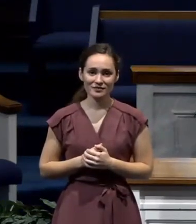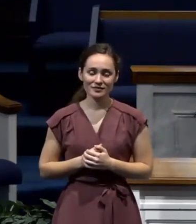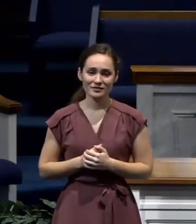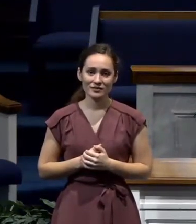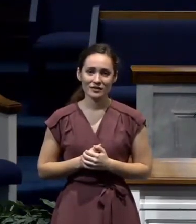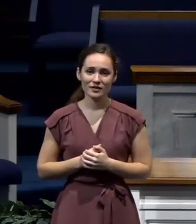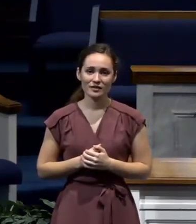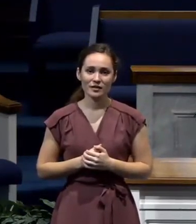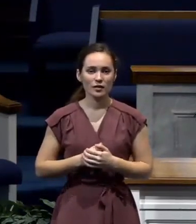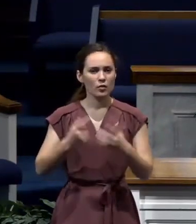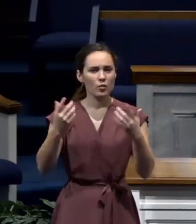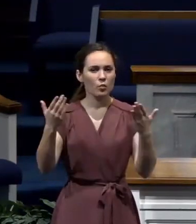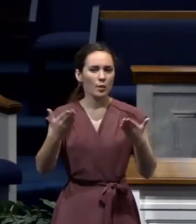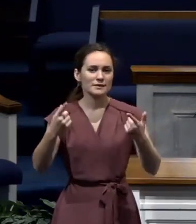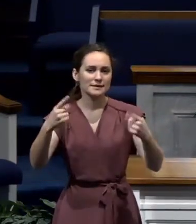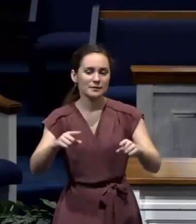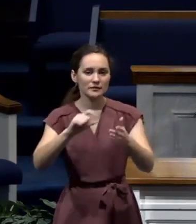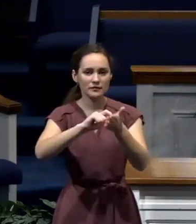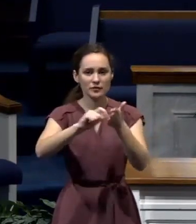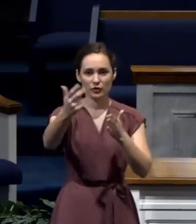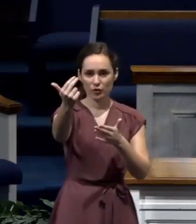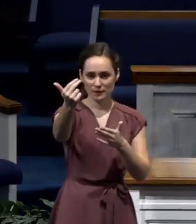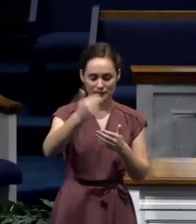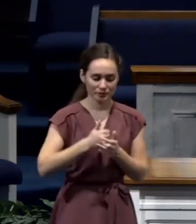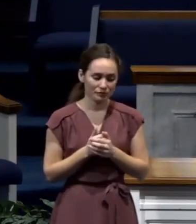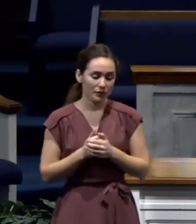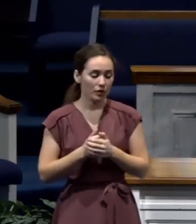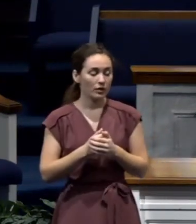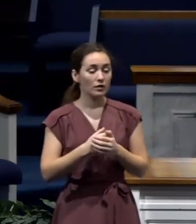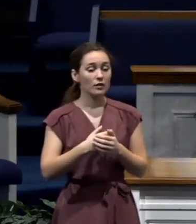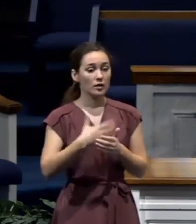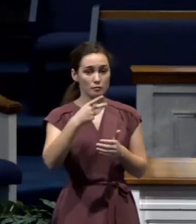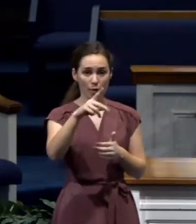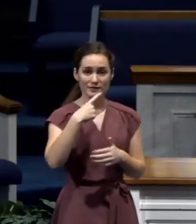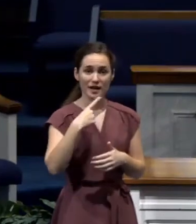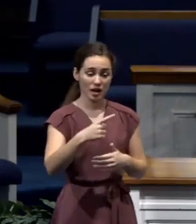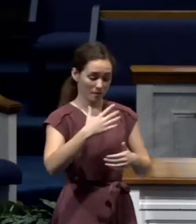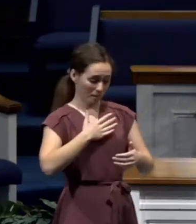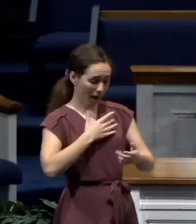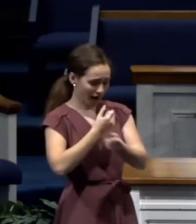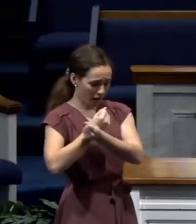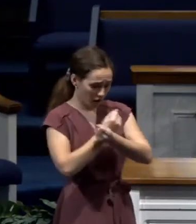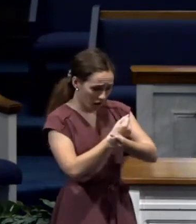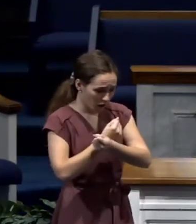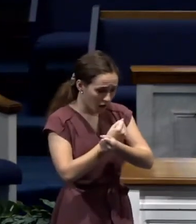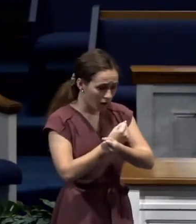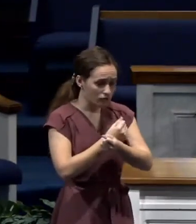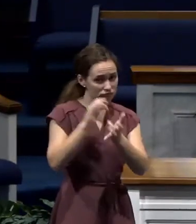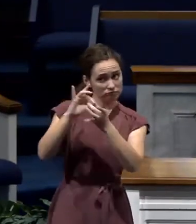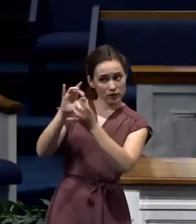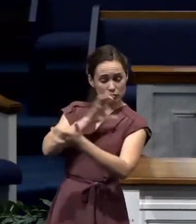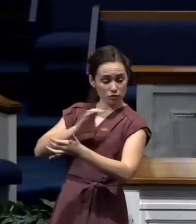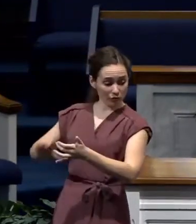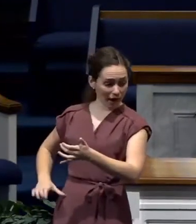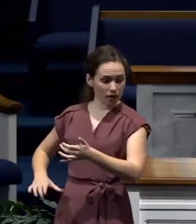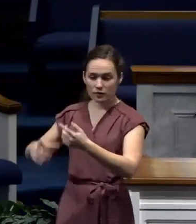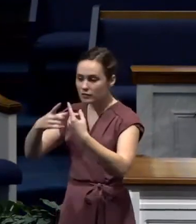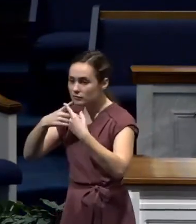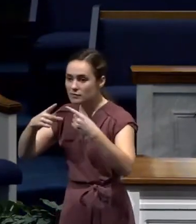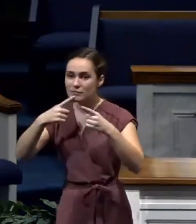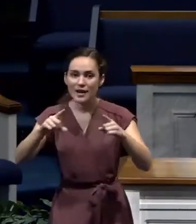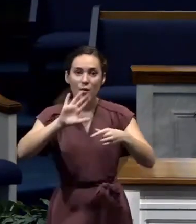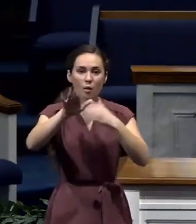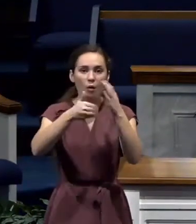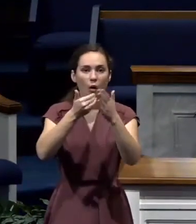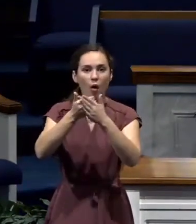In fact, what was going on? Look at verse 13. He says this, so that my bonds in Christ are manifest in all the palace and in all the other